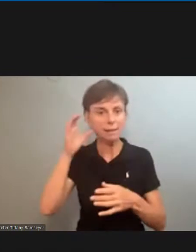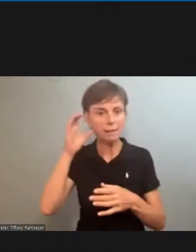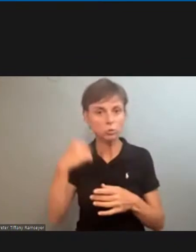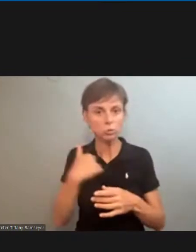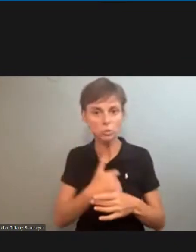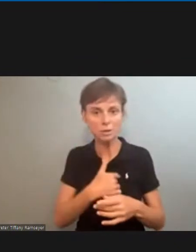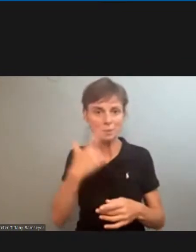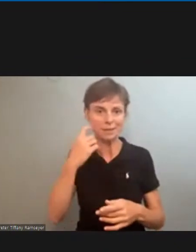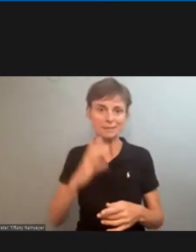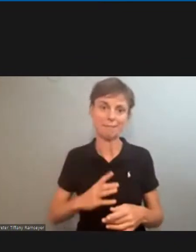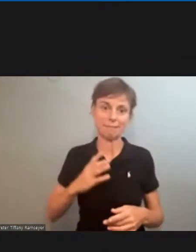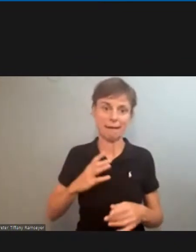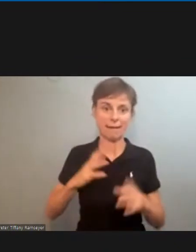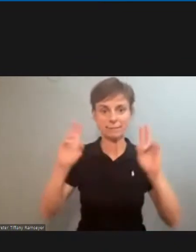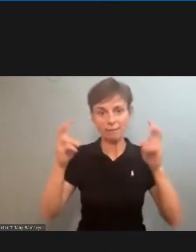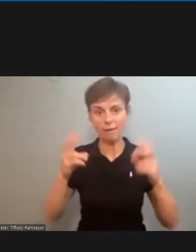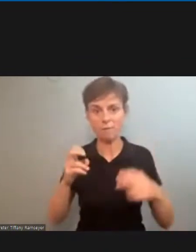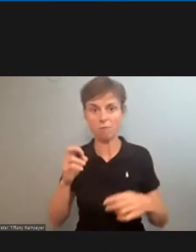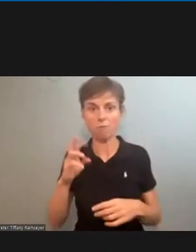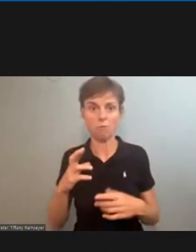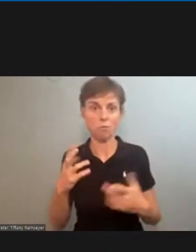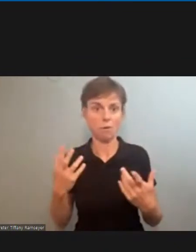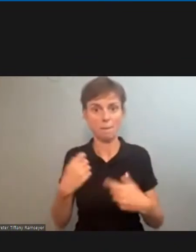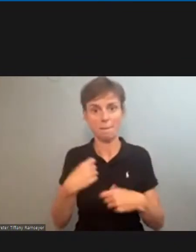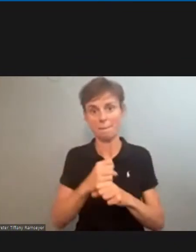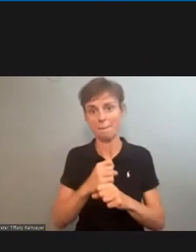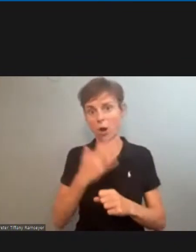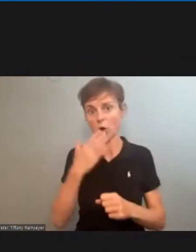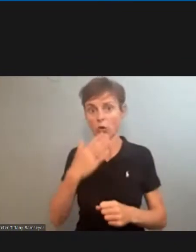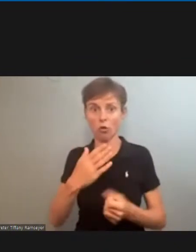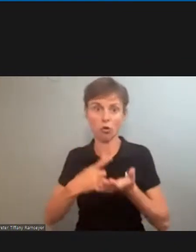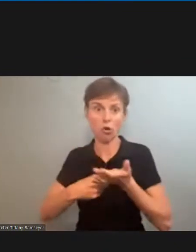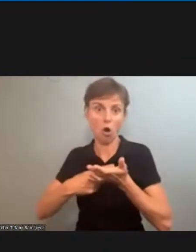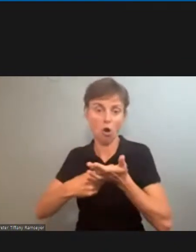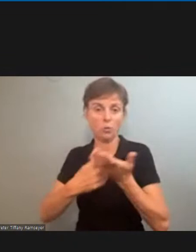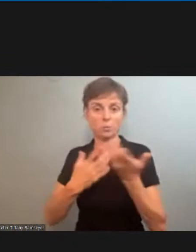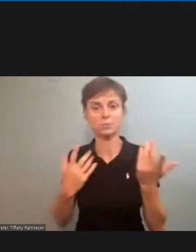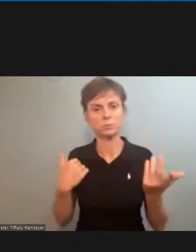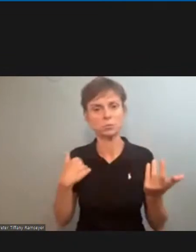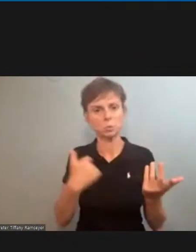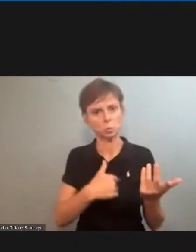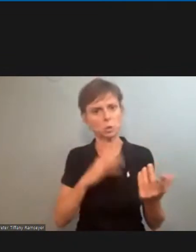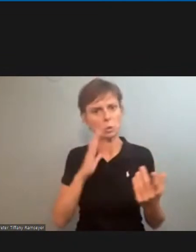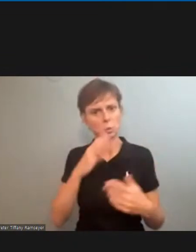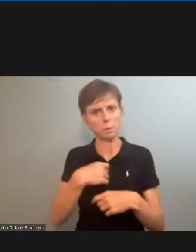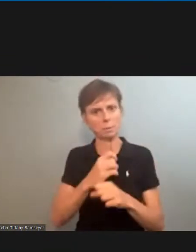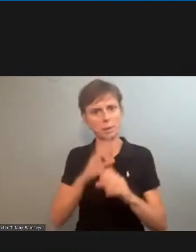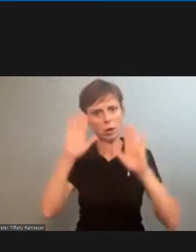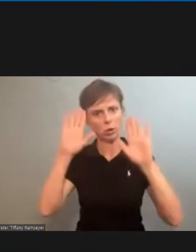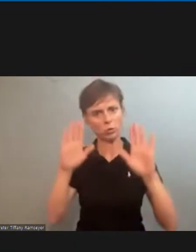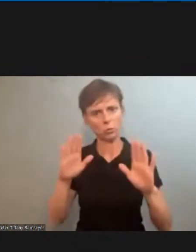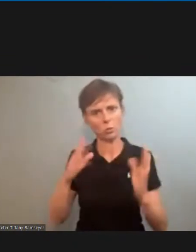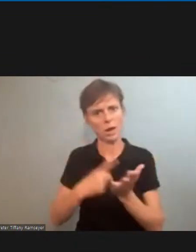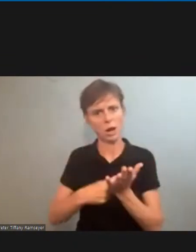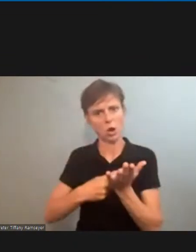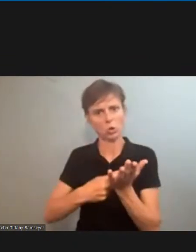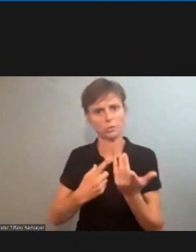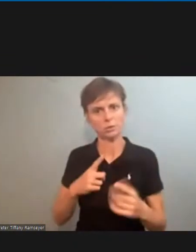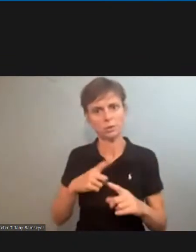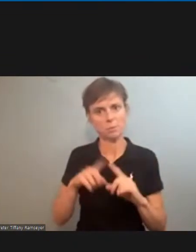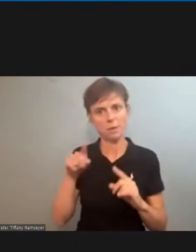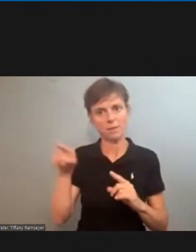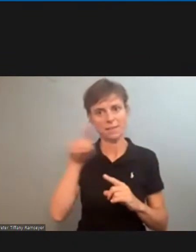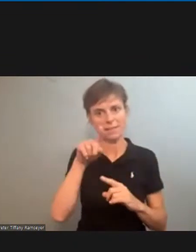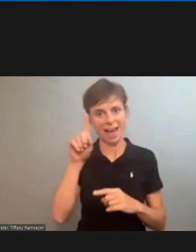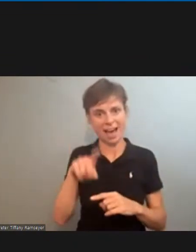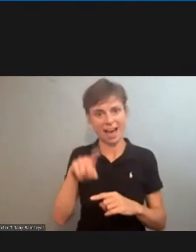we got fancy titles or making our good arguments and we're well prepared and we'll make great arguments they have to deal with us because of